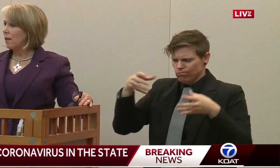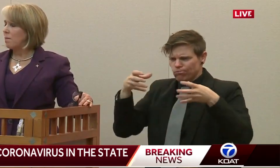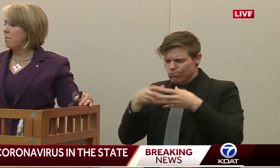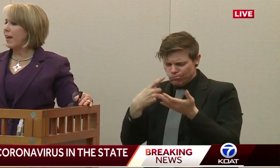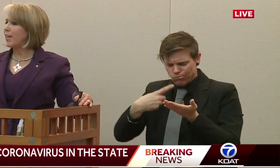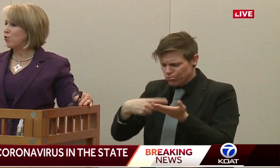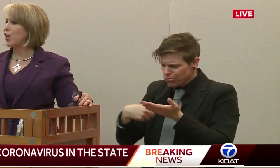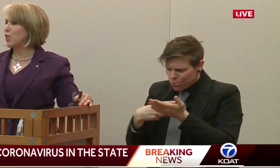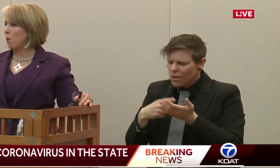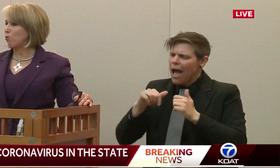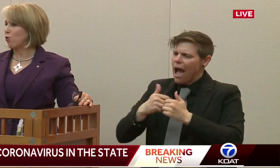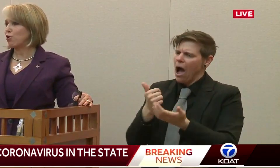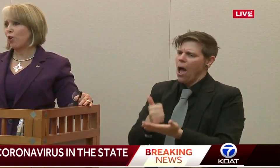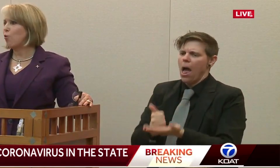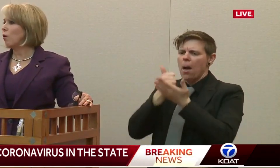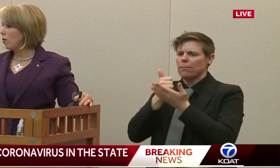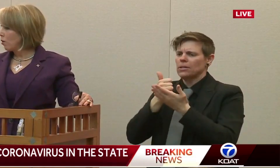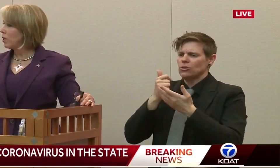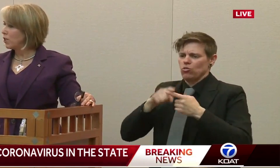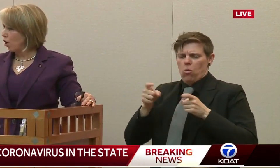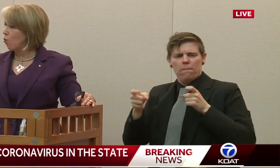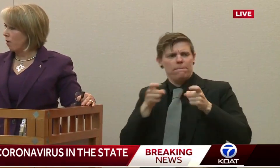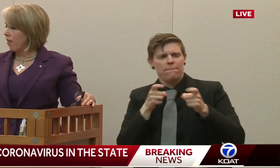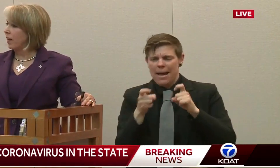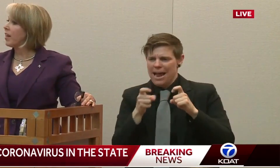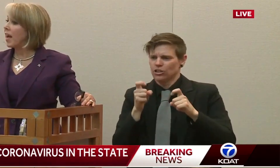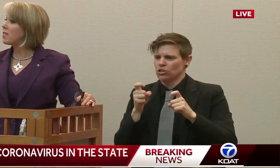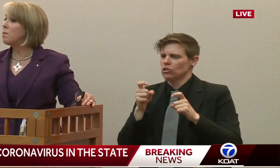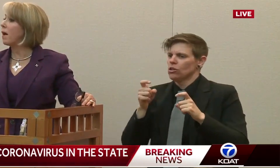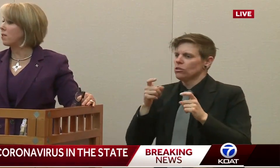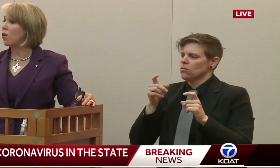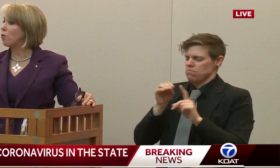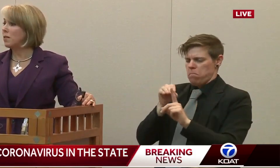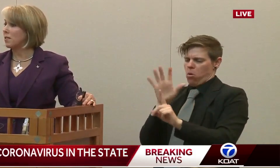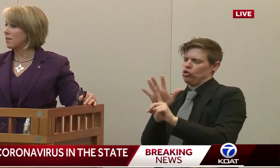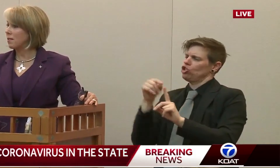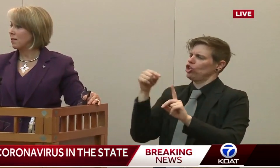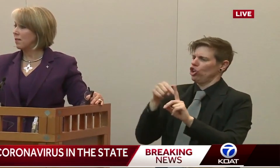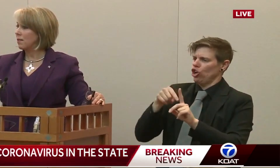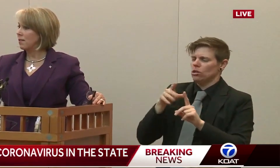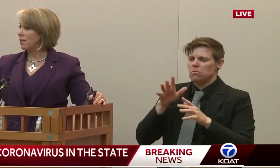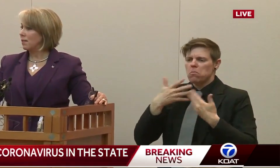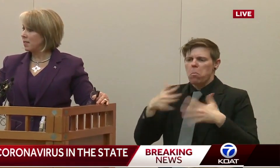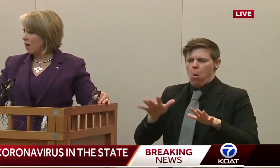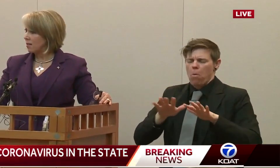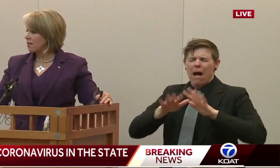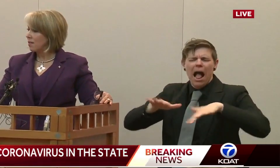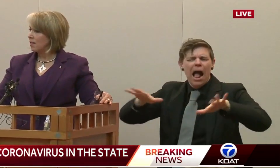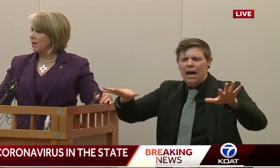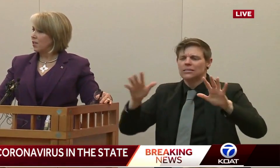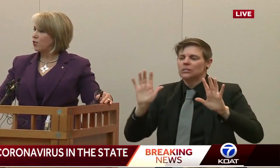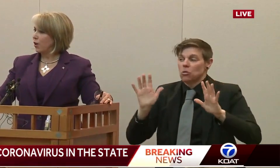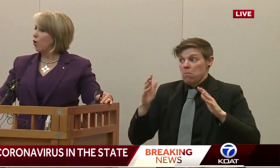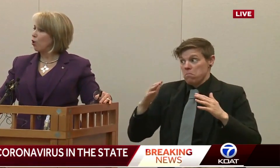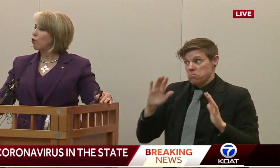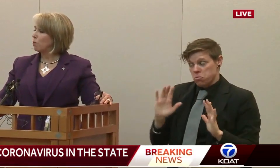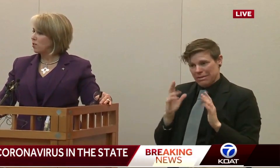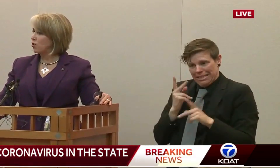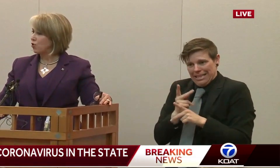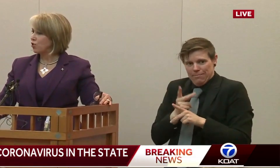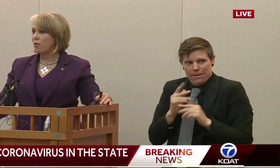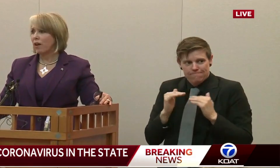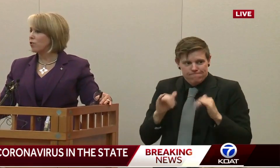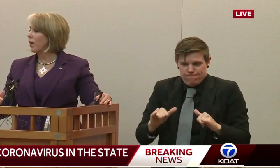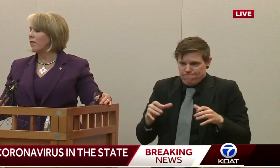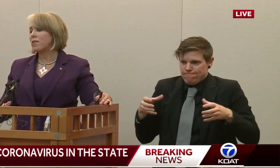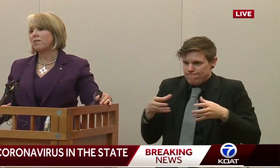manage exposure. So we really don't want that. And it has an impact on local business. It does. And so I know local